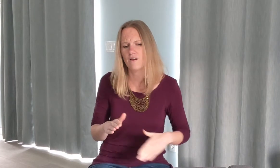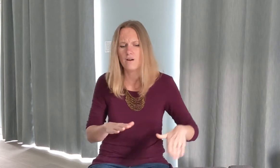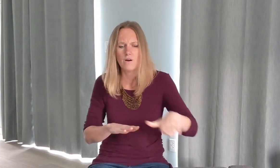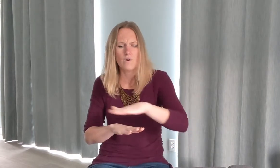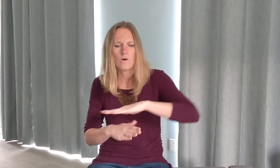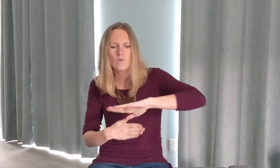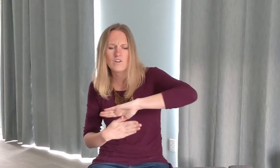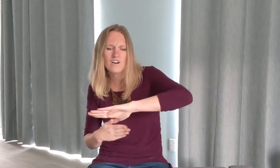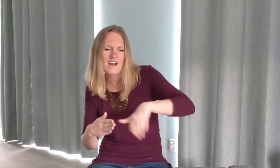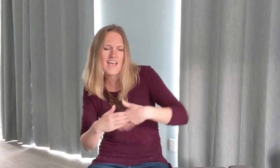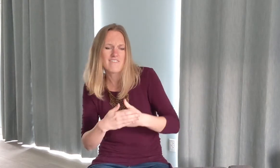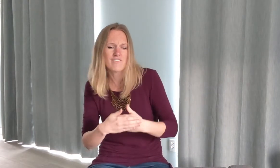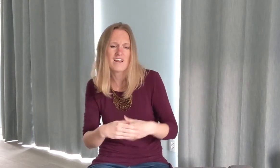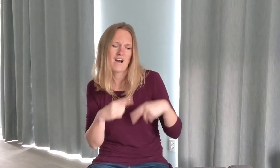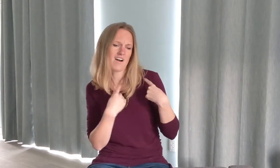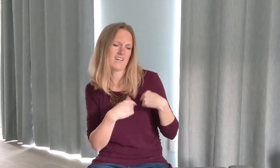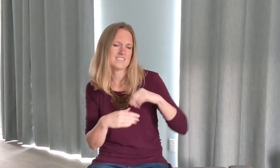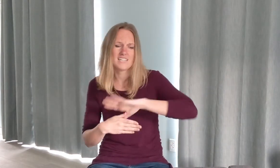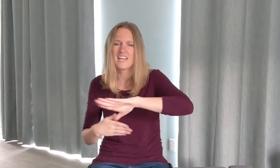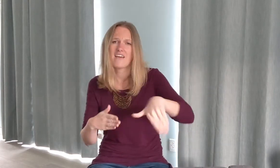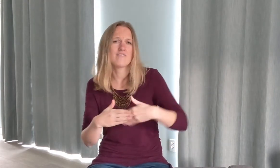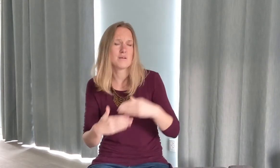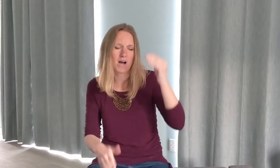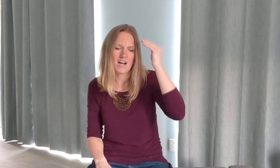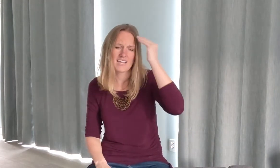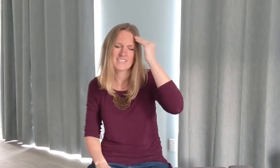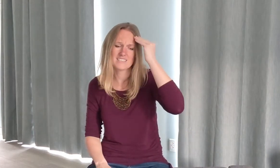Over every heart And every mind